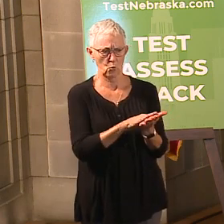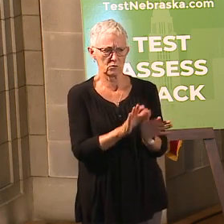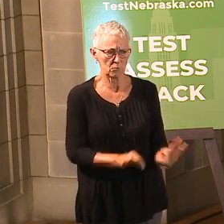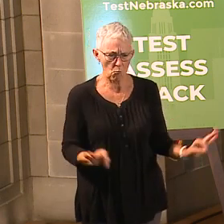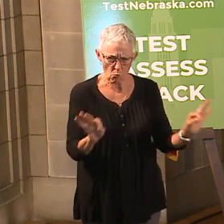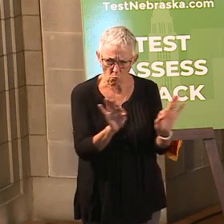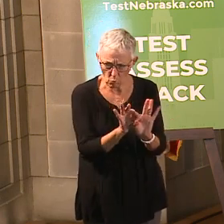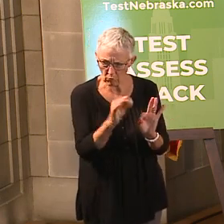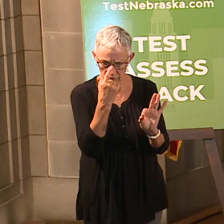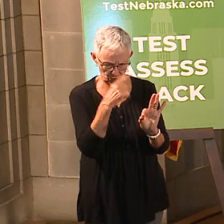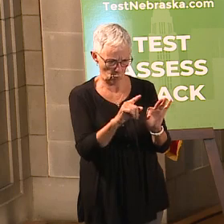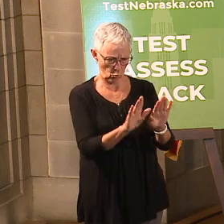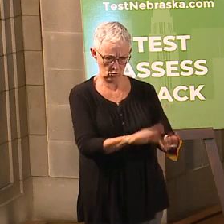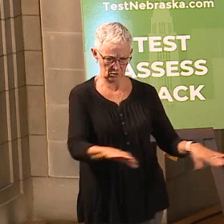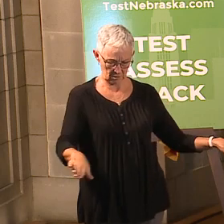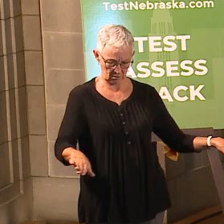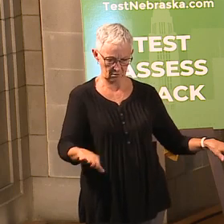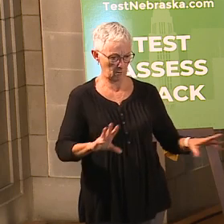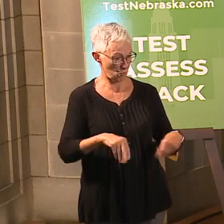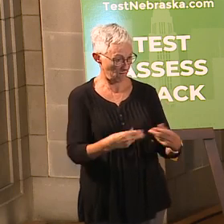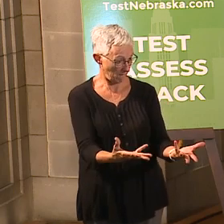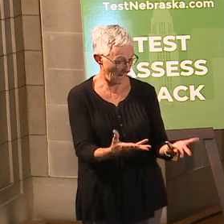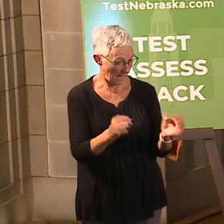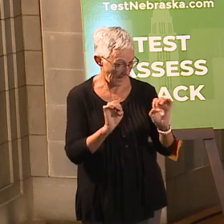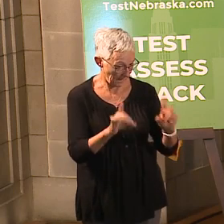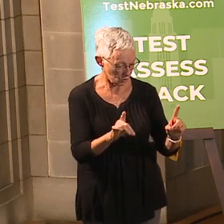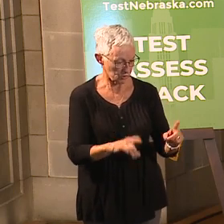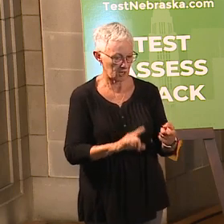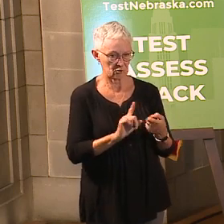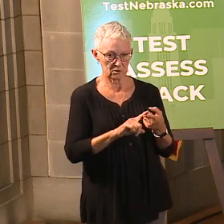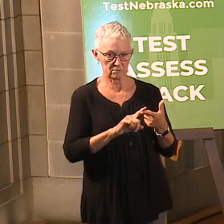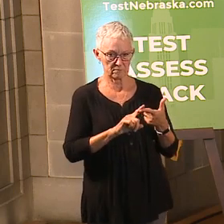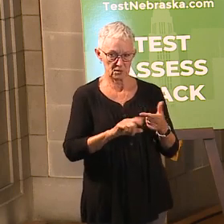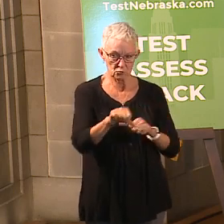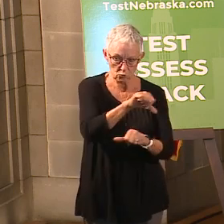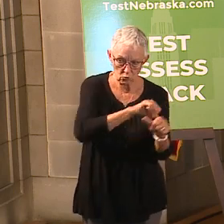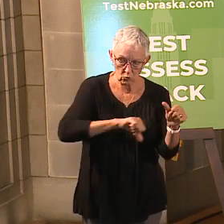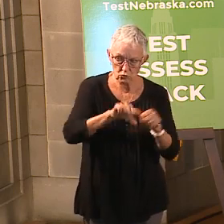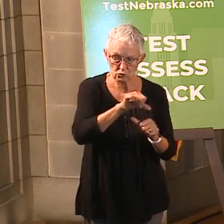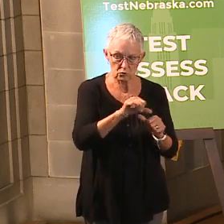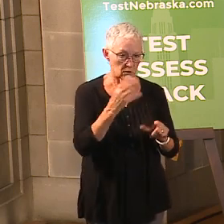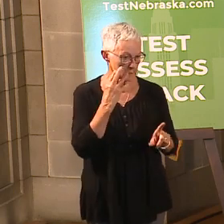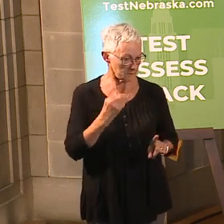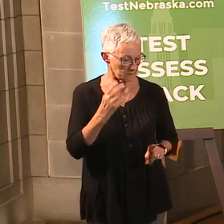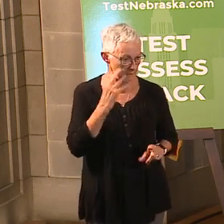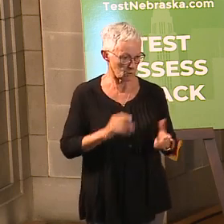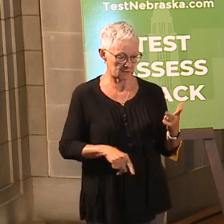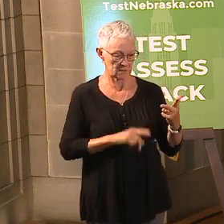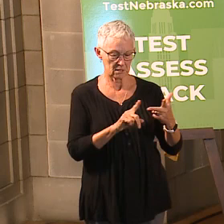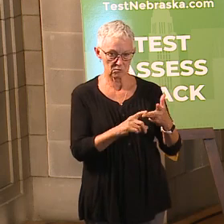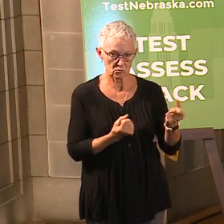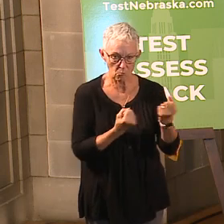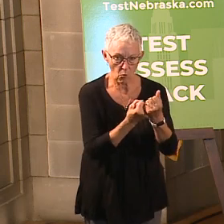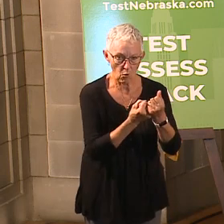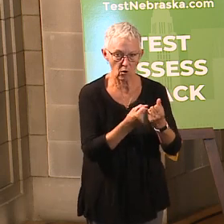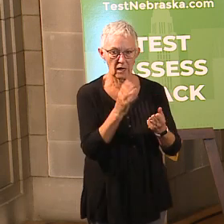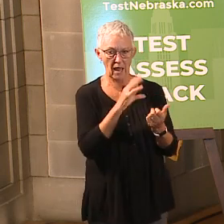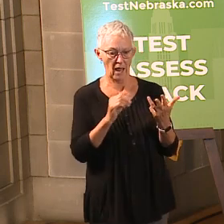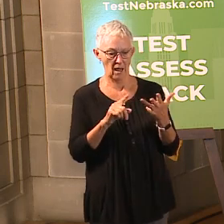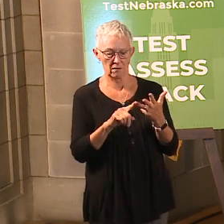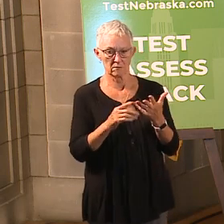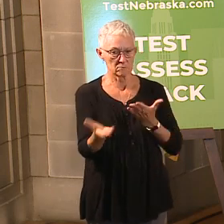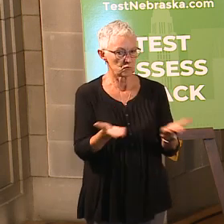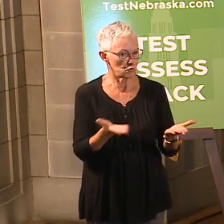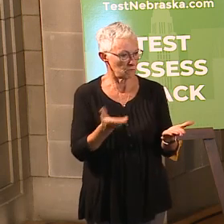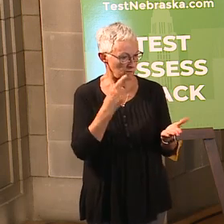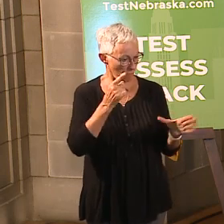life by providing education, socialization, as well as critical support and safety net services for students